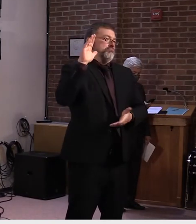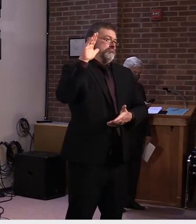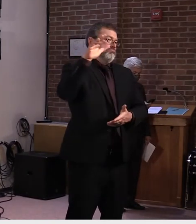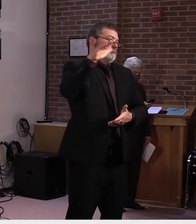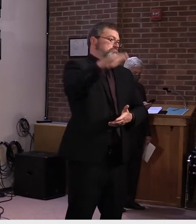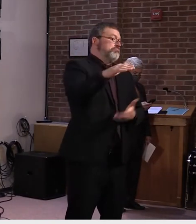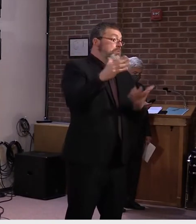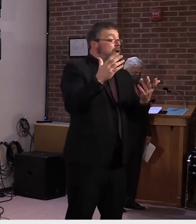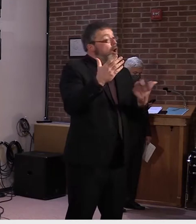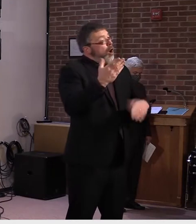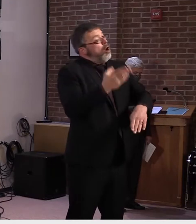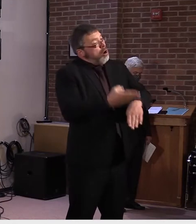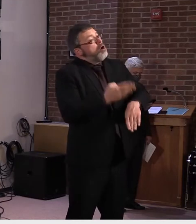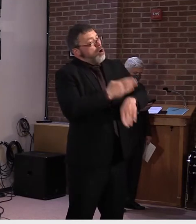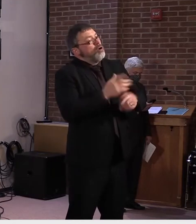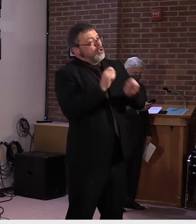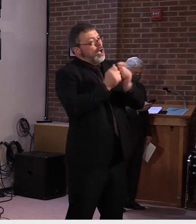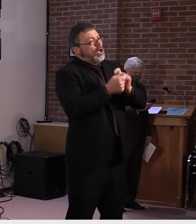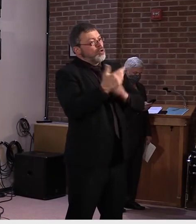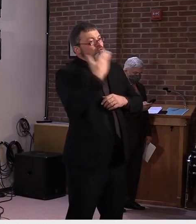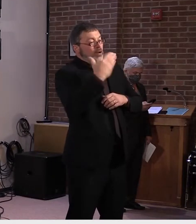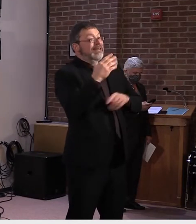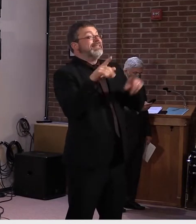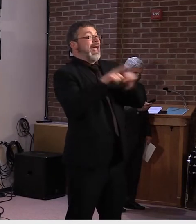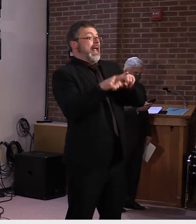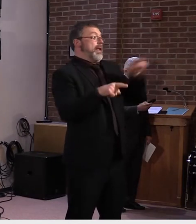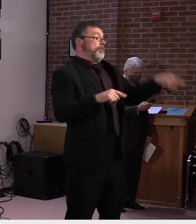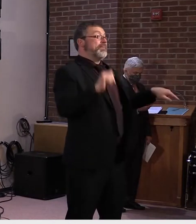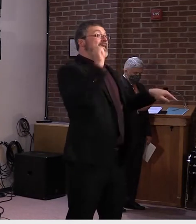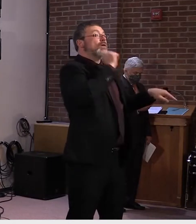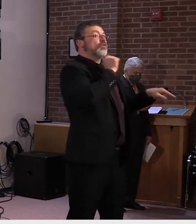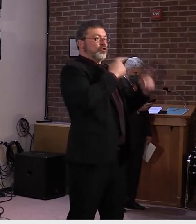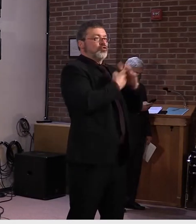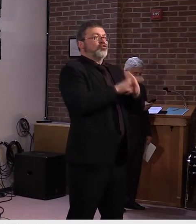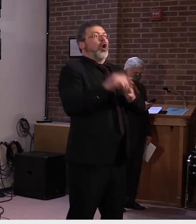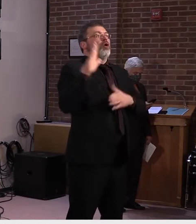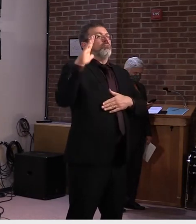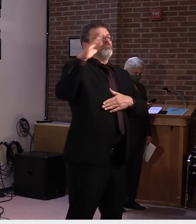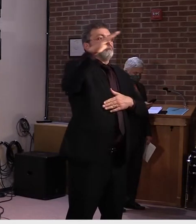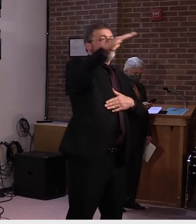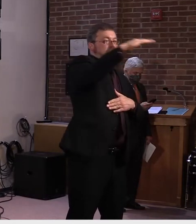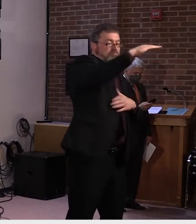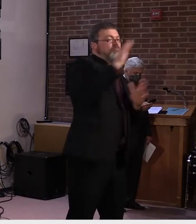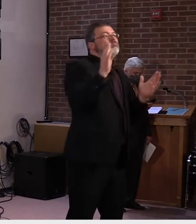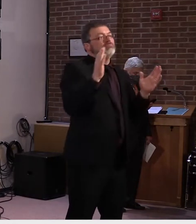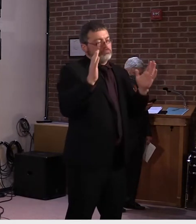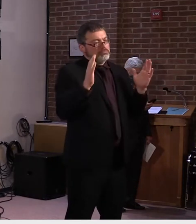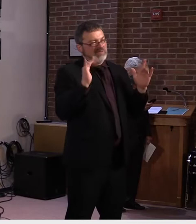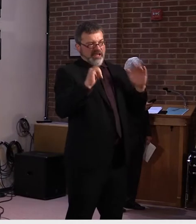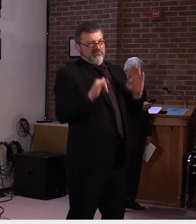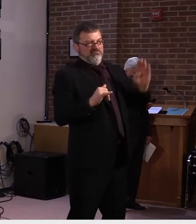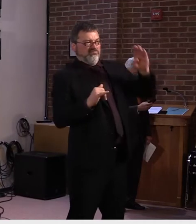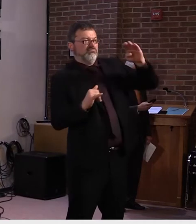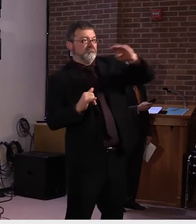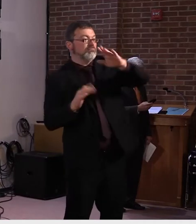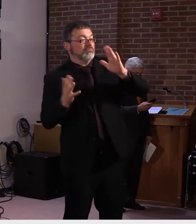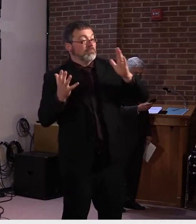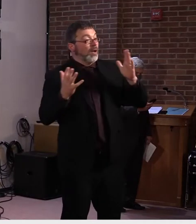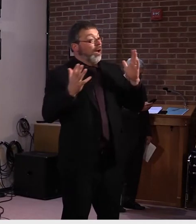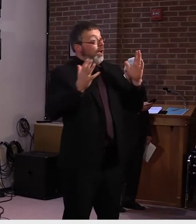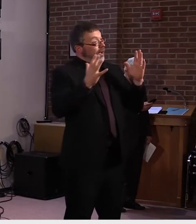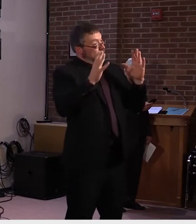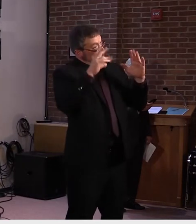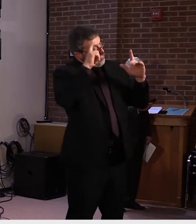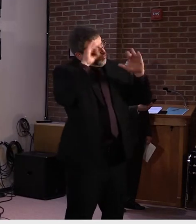And we're seeing the same in Arizona. So if that trend continues, maybe we'll get a handle on this. But, but